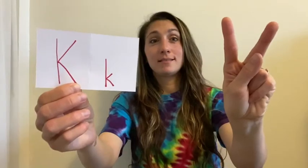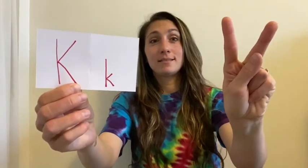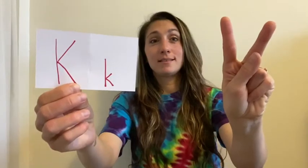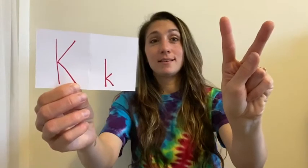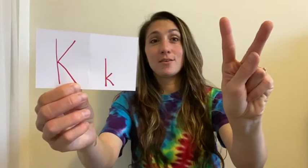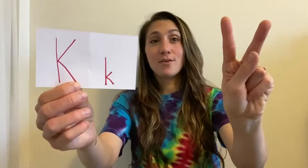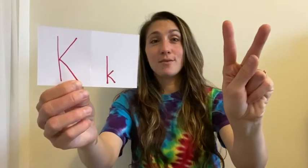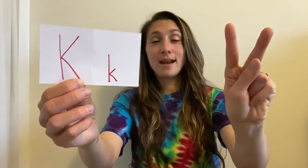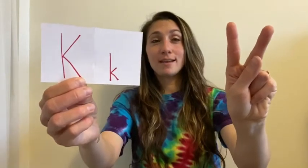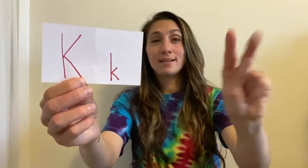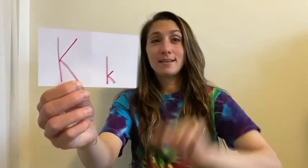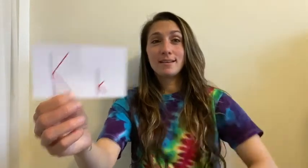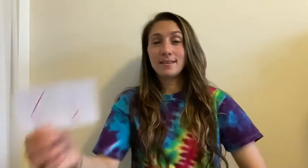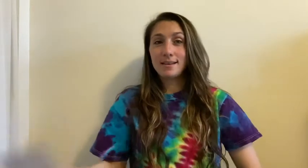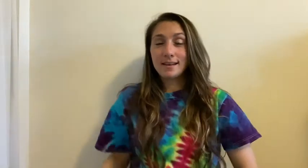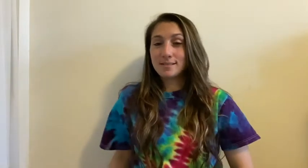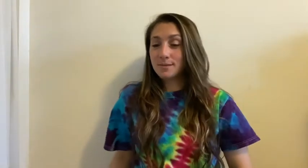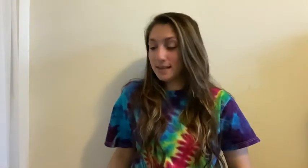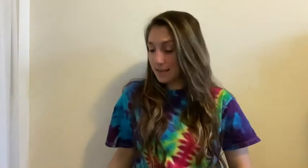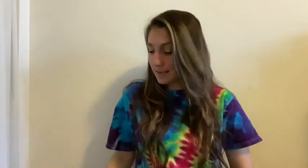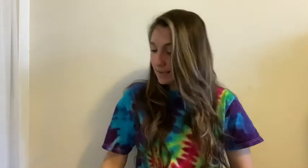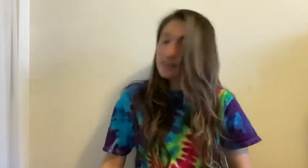All right. The next one is